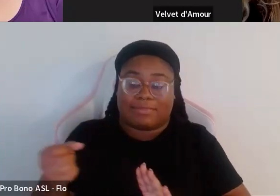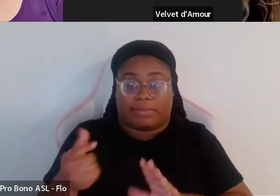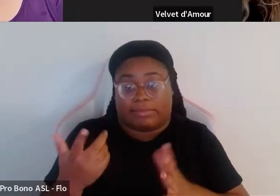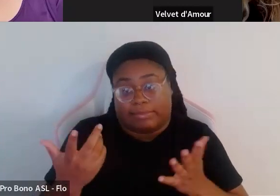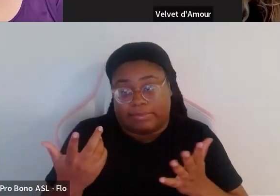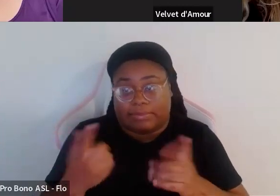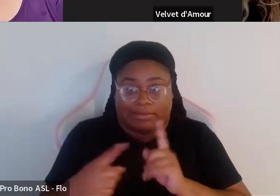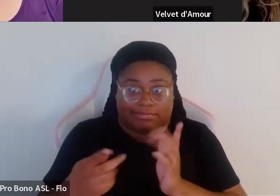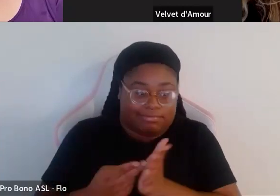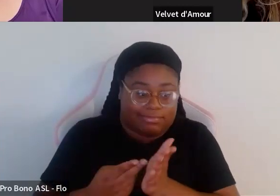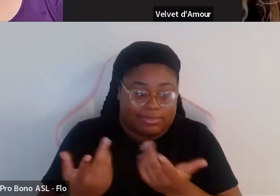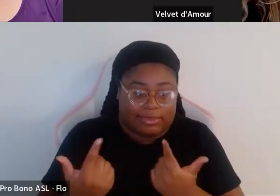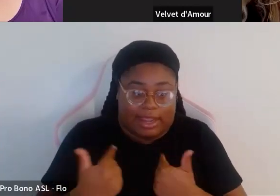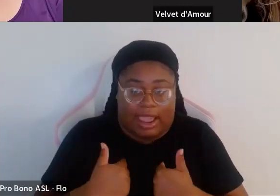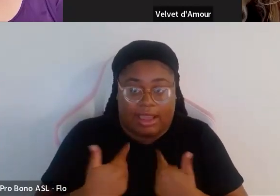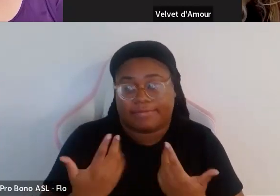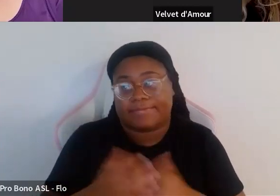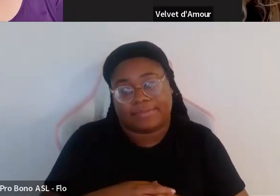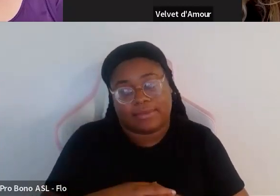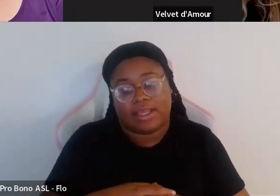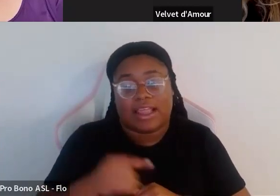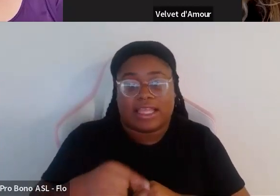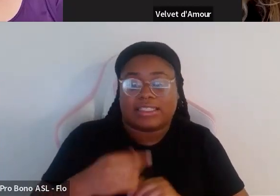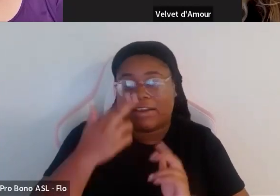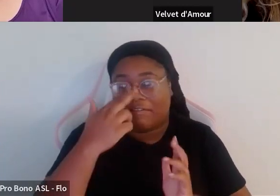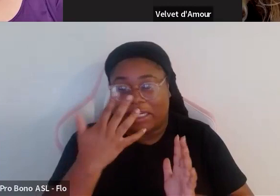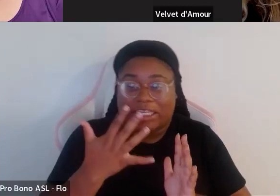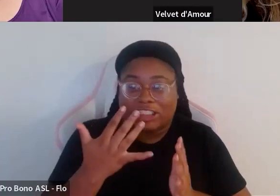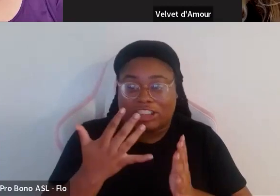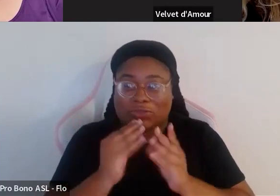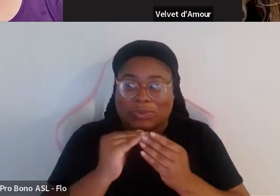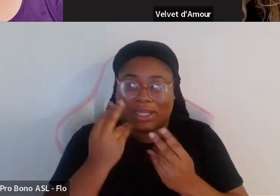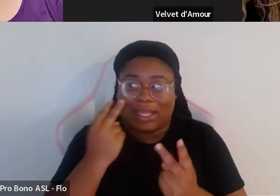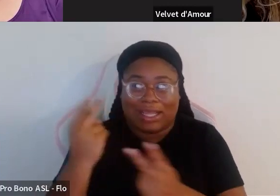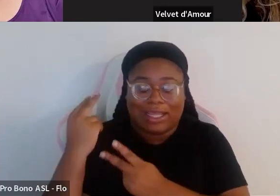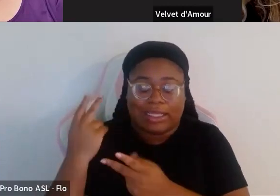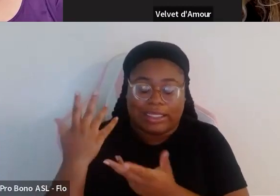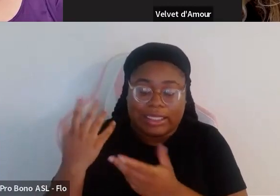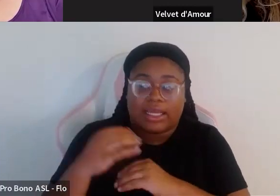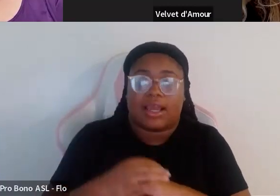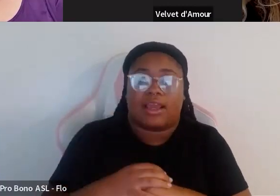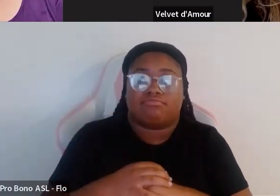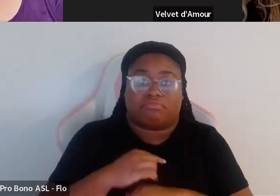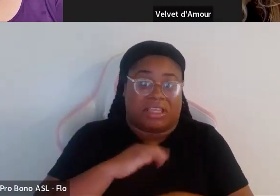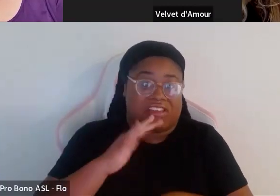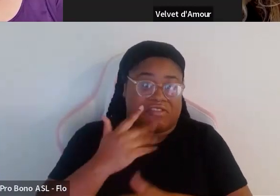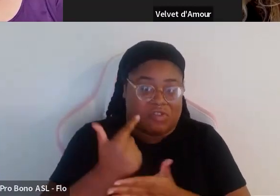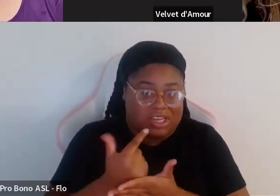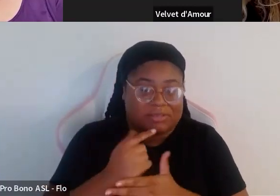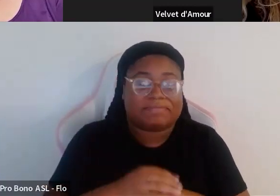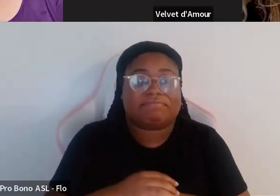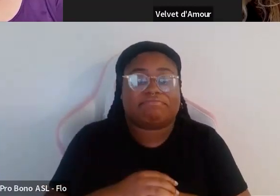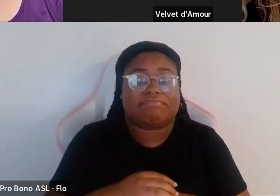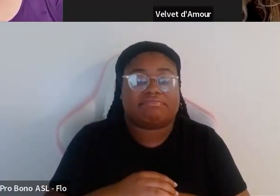you know i and i and this is a funny ish story now looking back on it but i was in you know fifth grade and